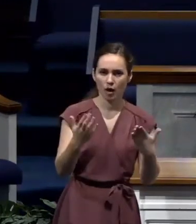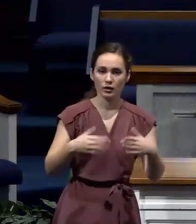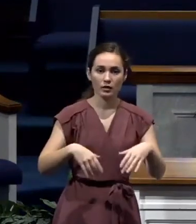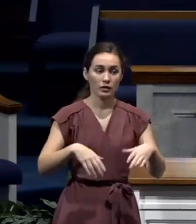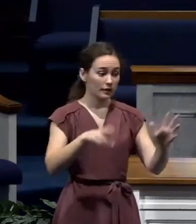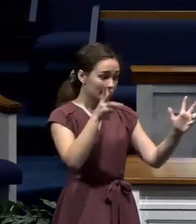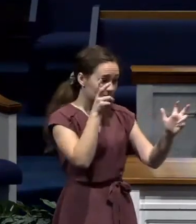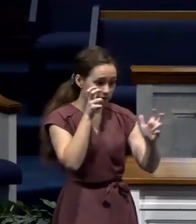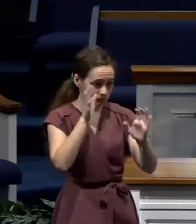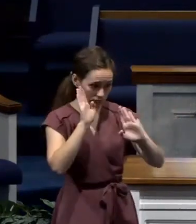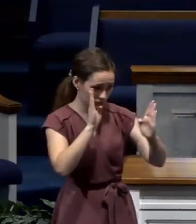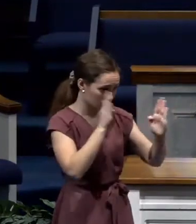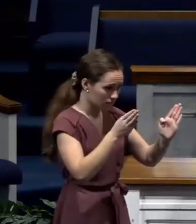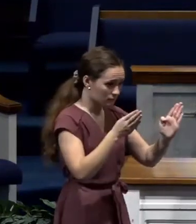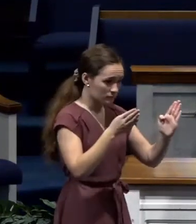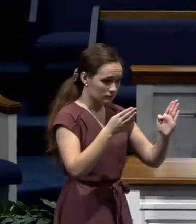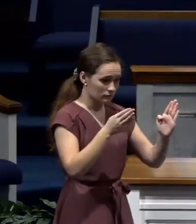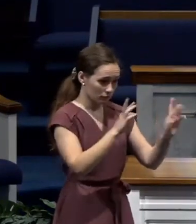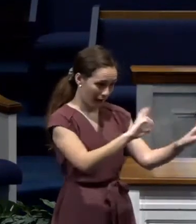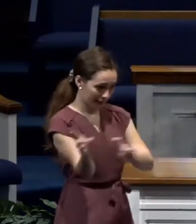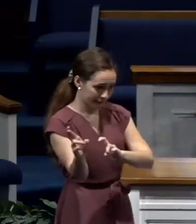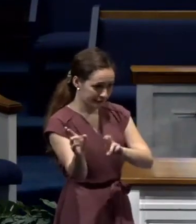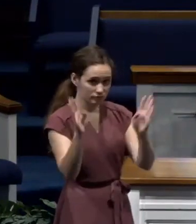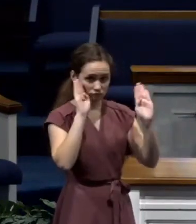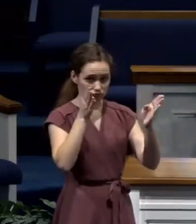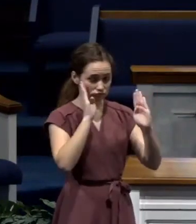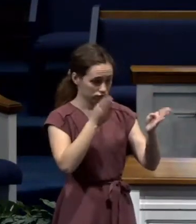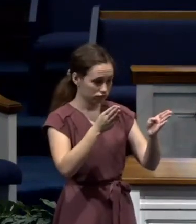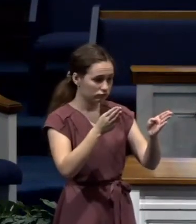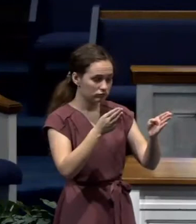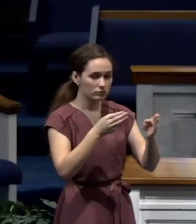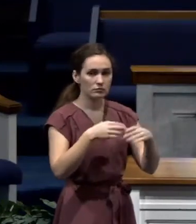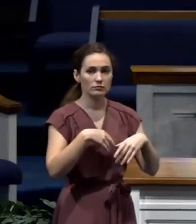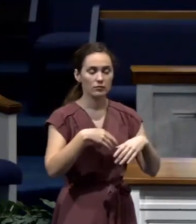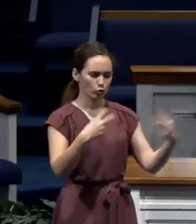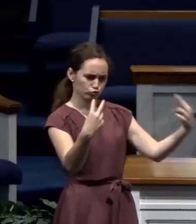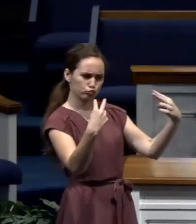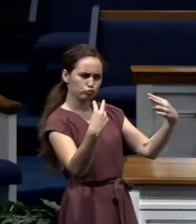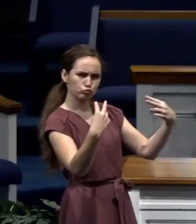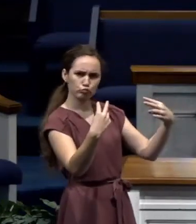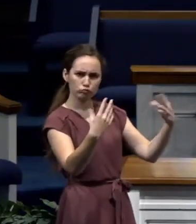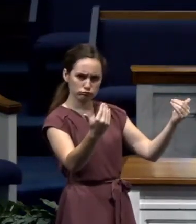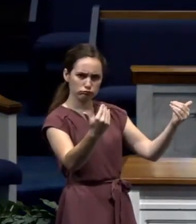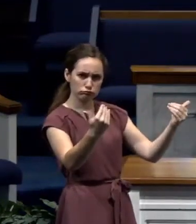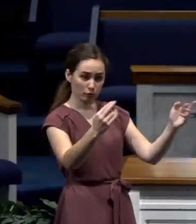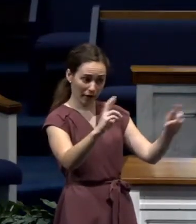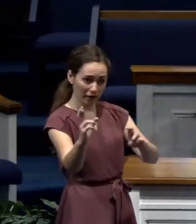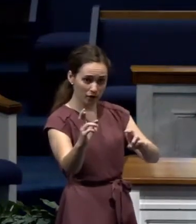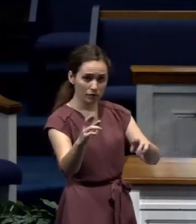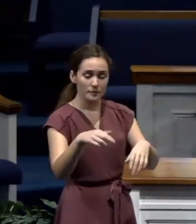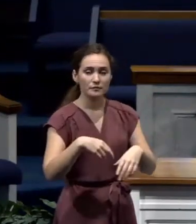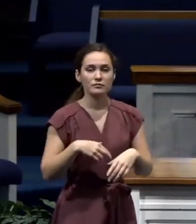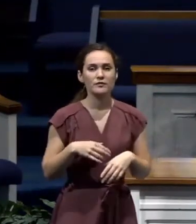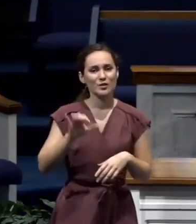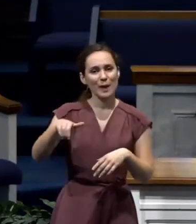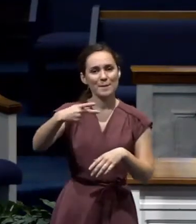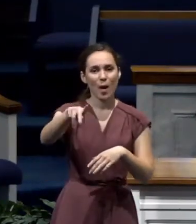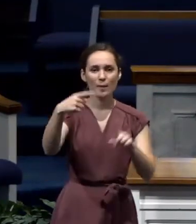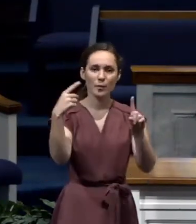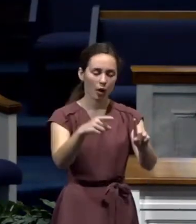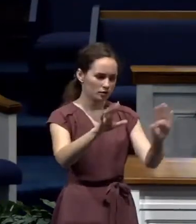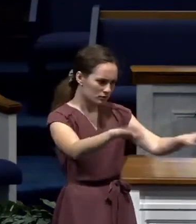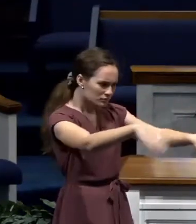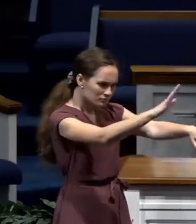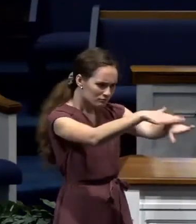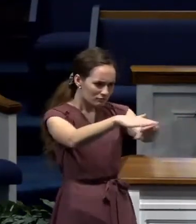to listen very carefully to what I'm about to say. Look here now, pay attention. And this is what Paul is saying to this church. You